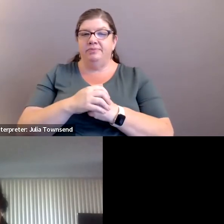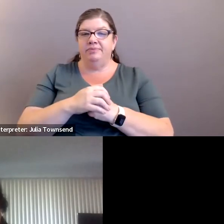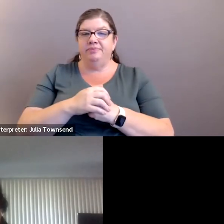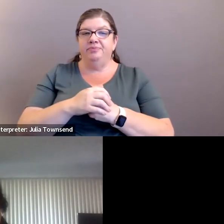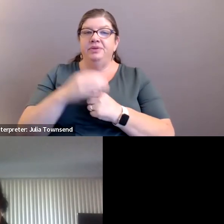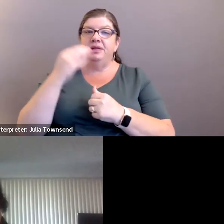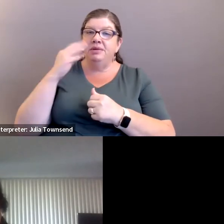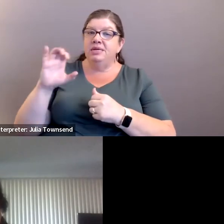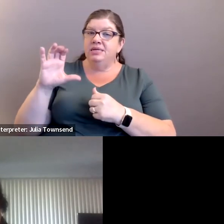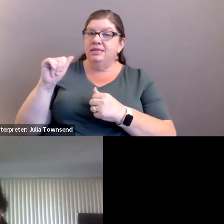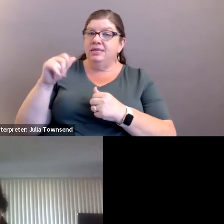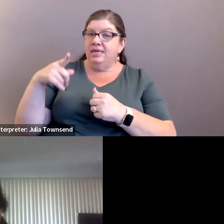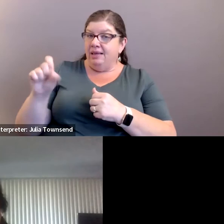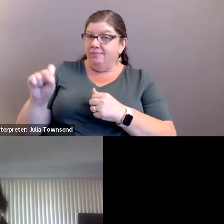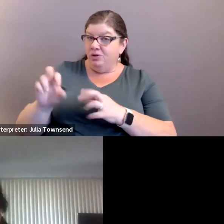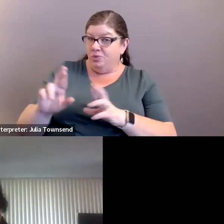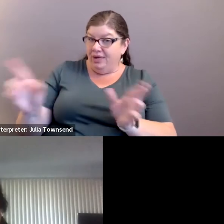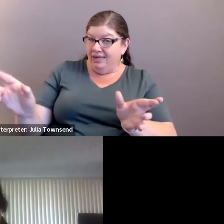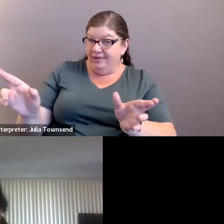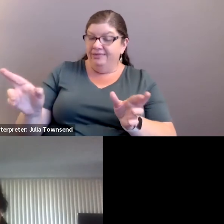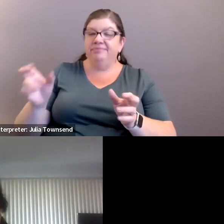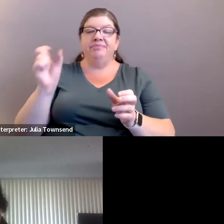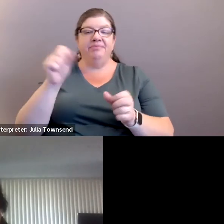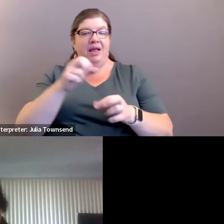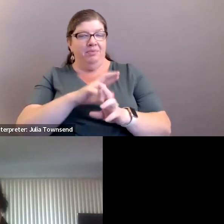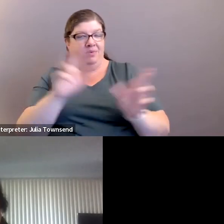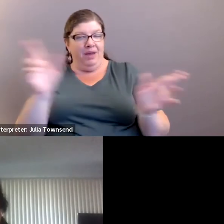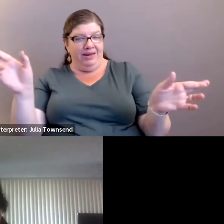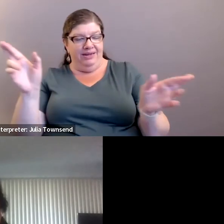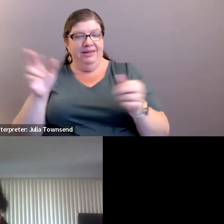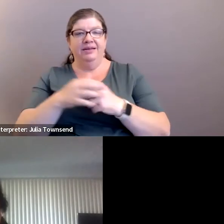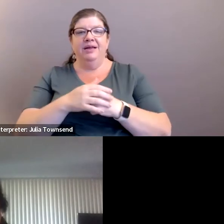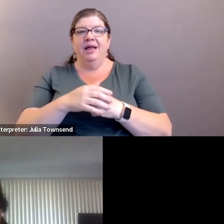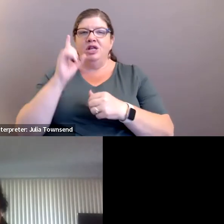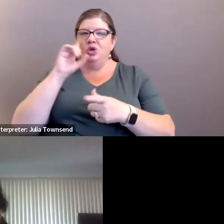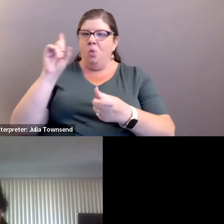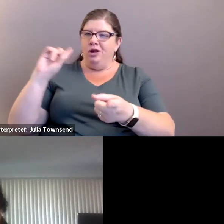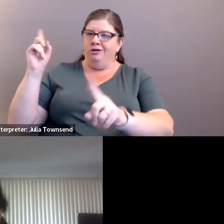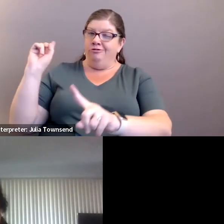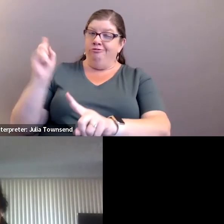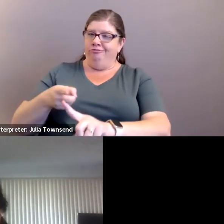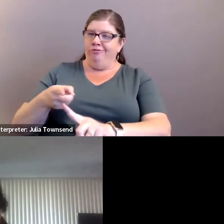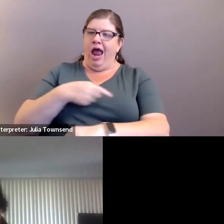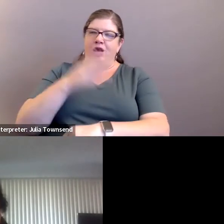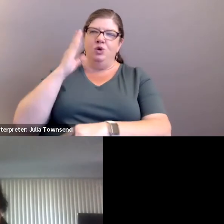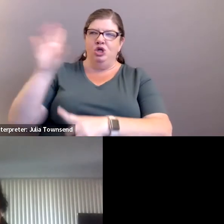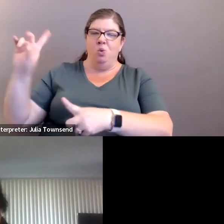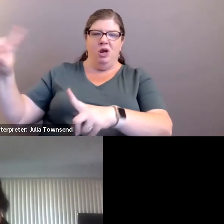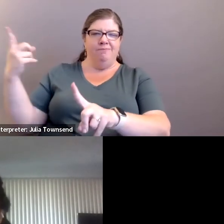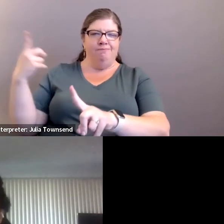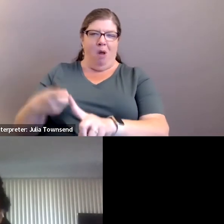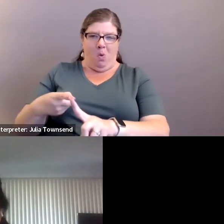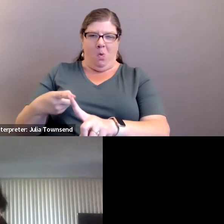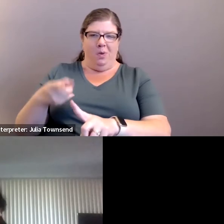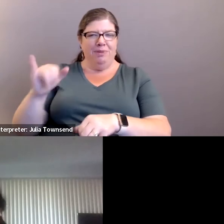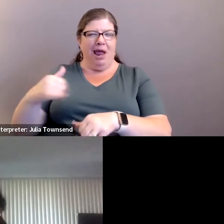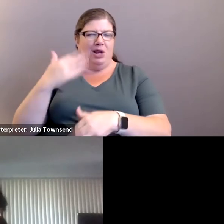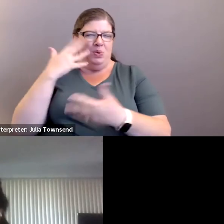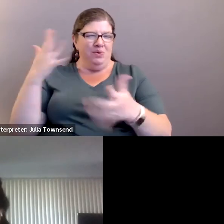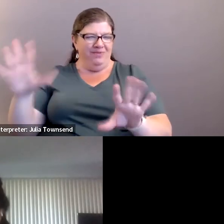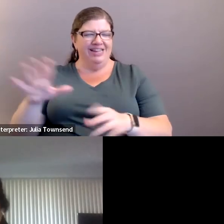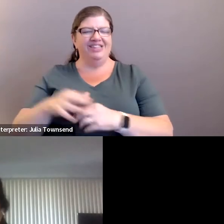Ms. Capps, are you ready now? I'm ready. Because I will share that optimism. Well, I just wanted her to bring it home because I knew she would. But you go ahead, girl. Good, good.